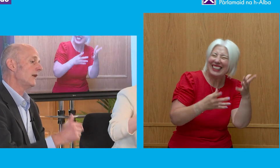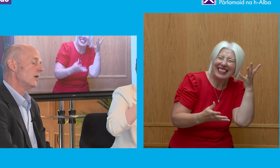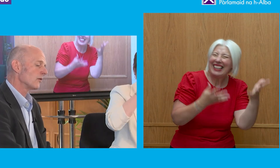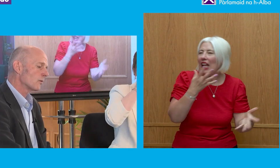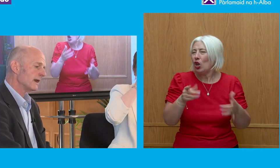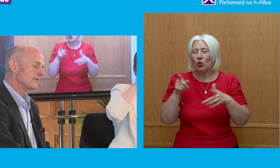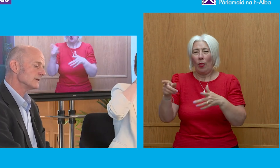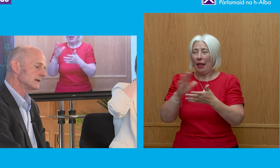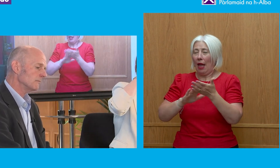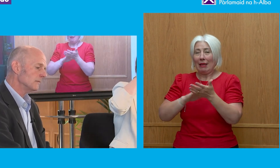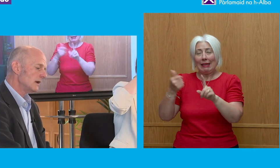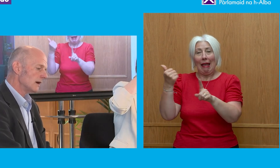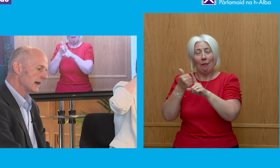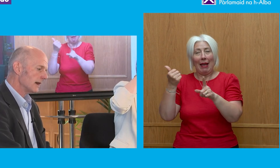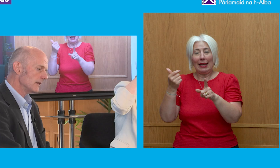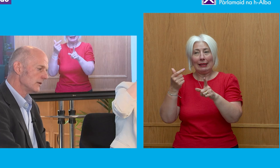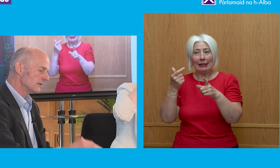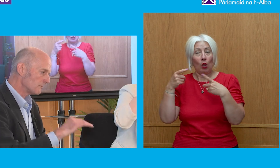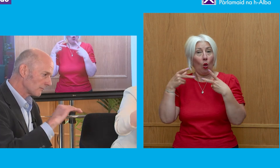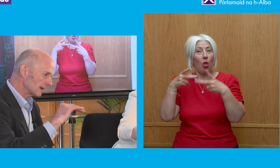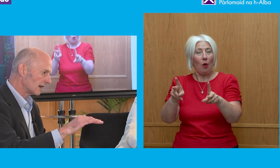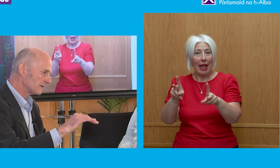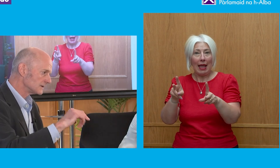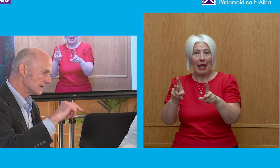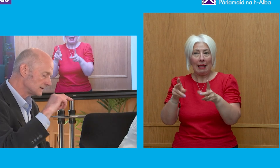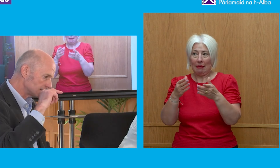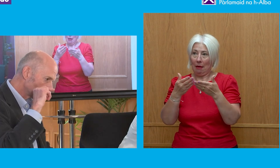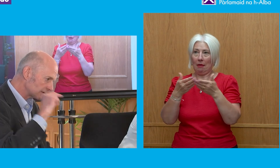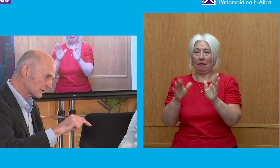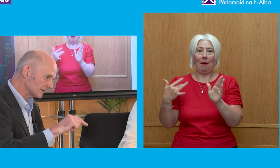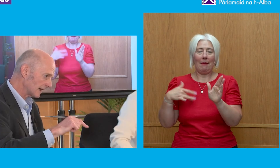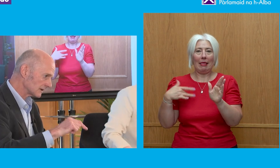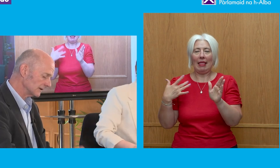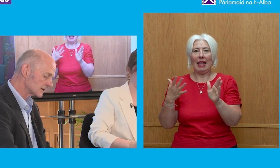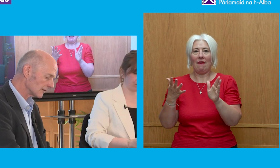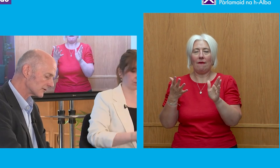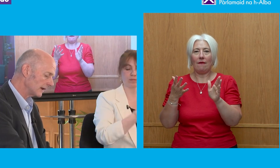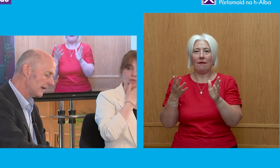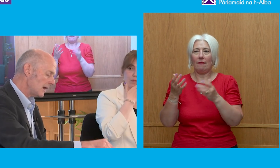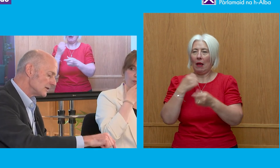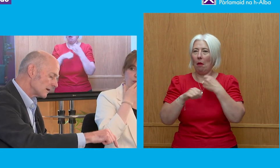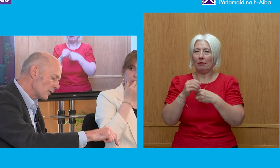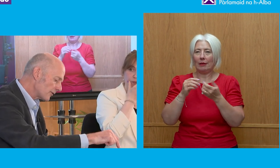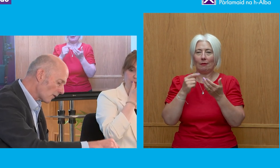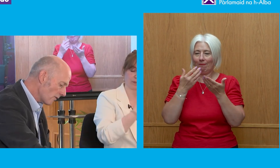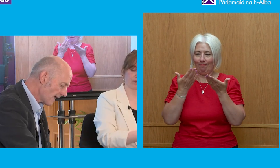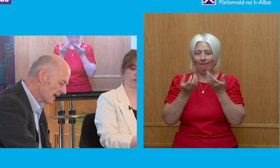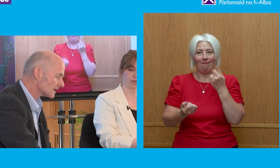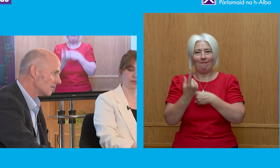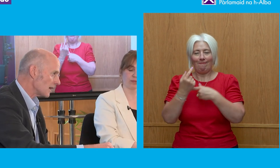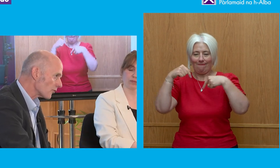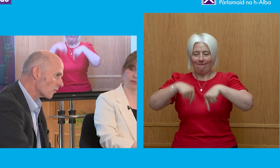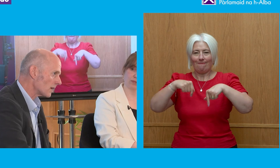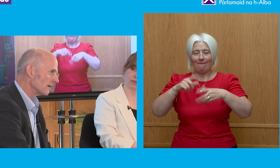impact on the way that public life is transacted in this country. So both on